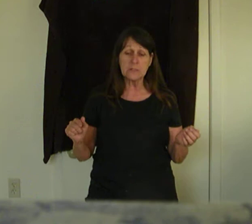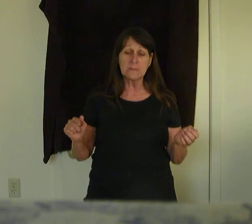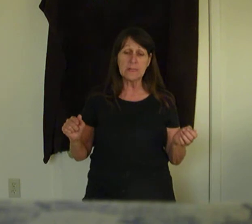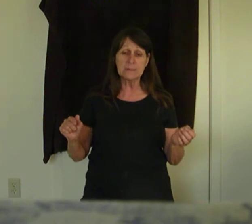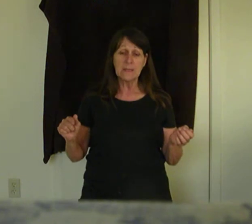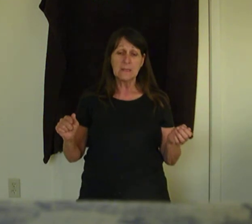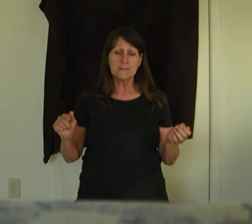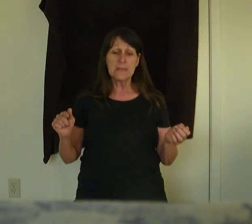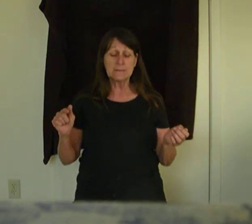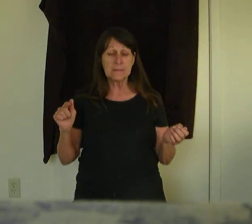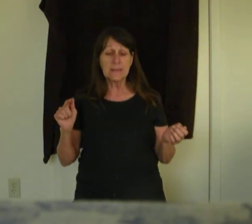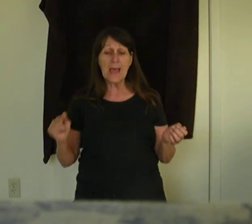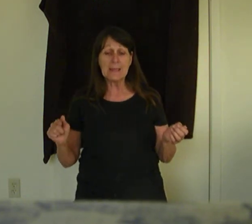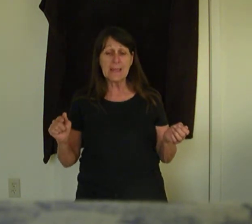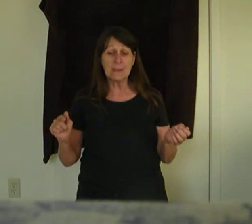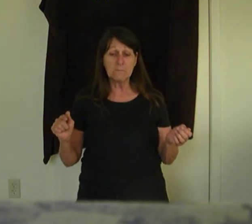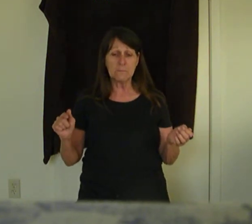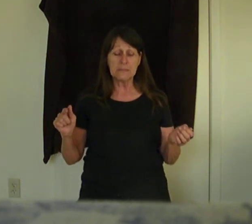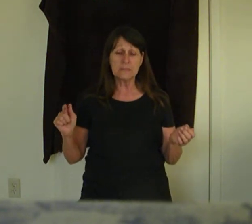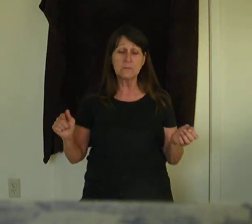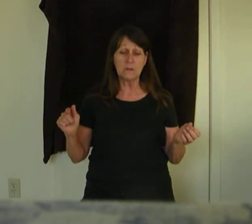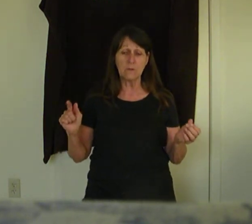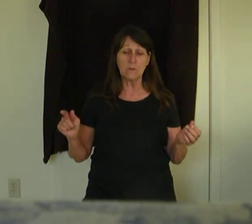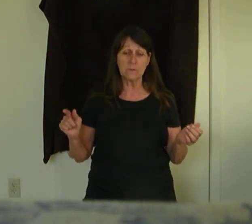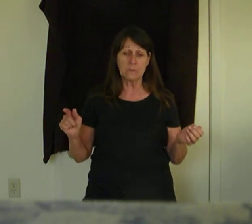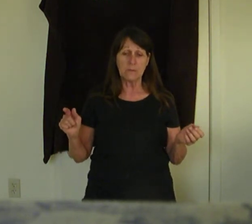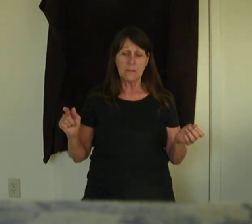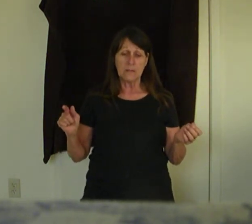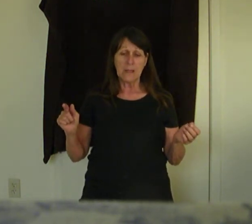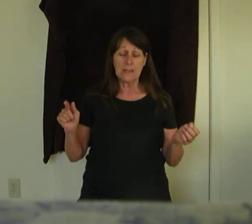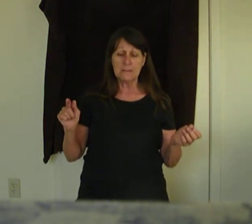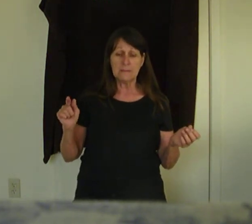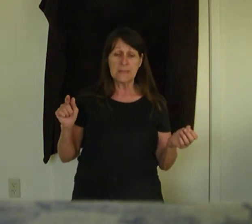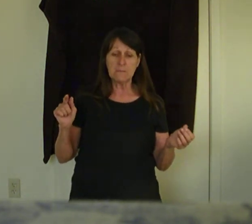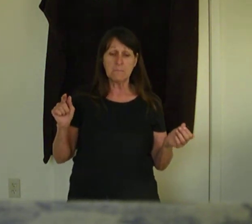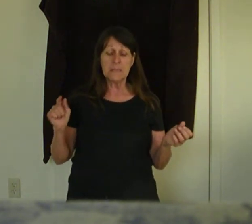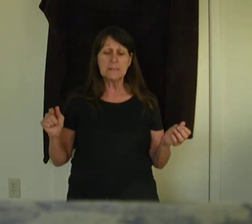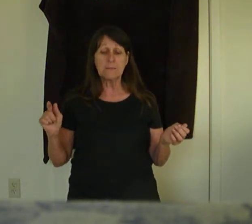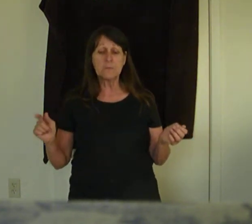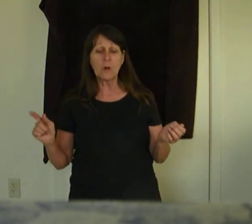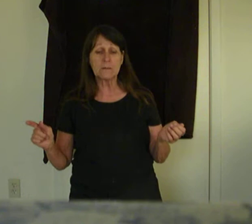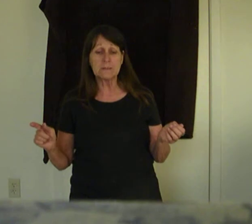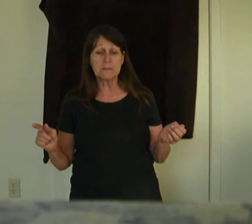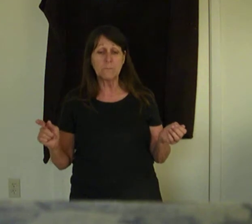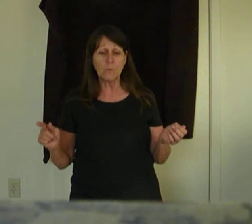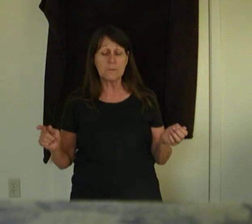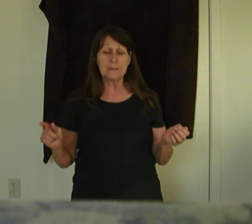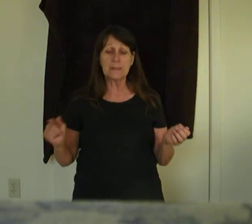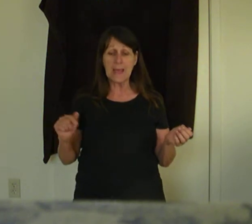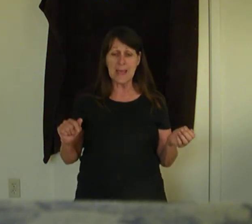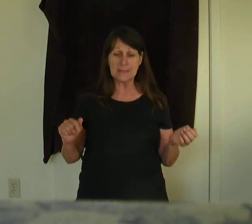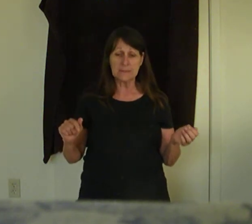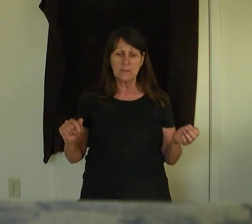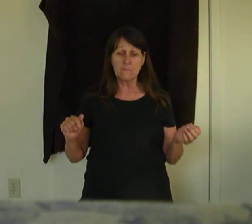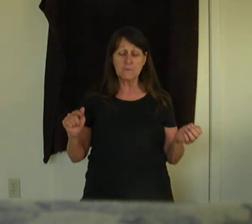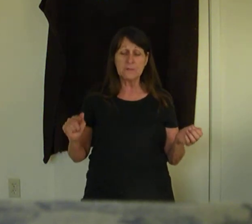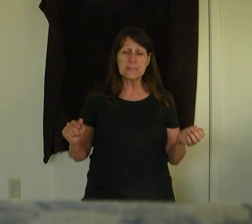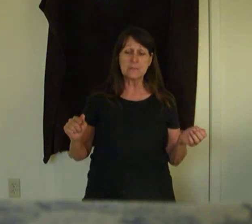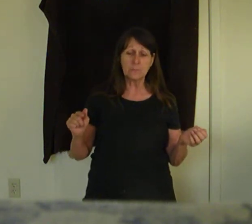that the light came into the earth and that men loved darkness more than the light for their deeds were